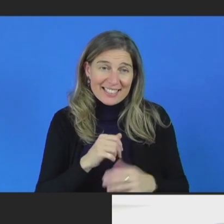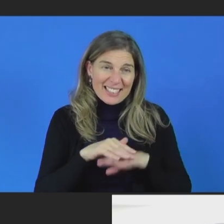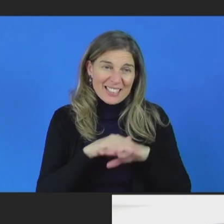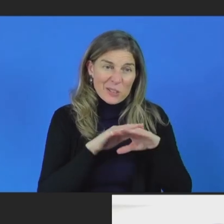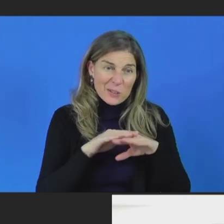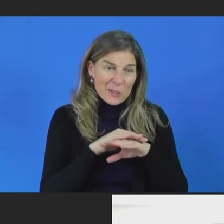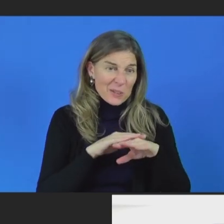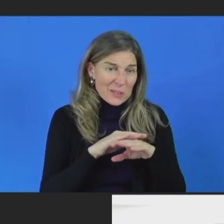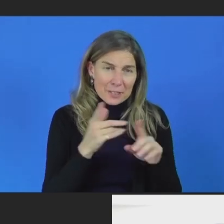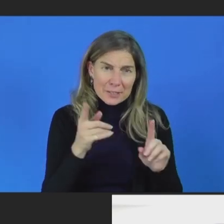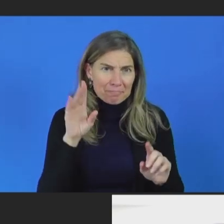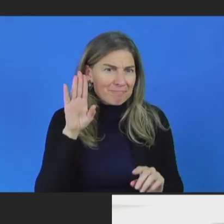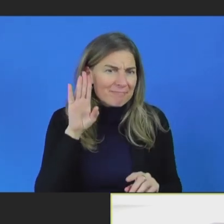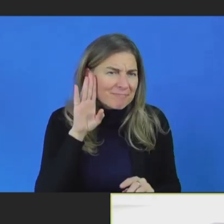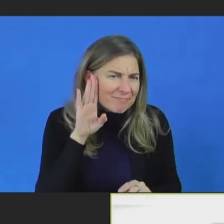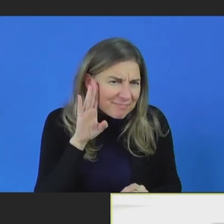about that.